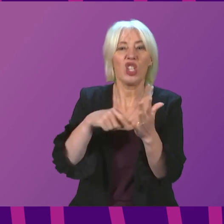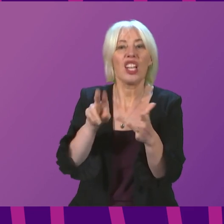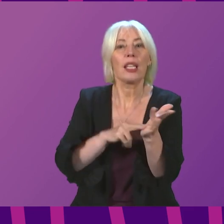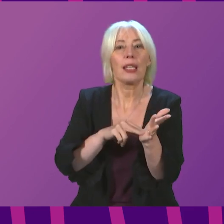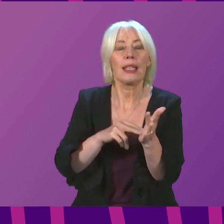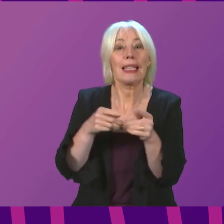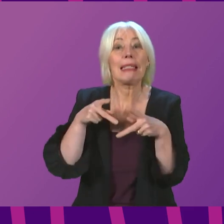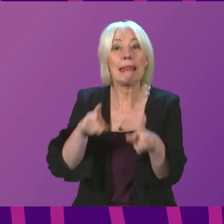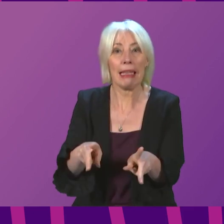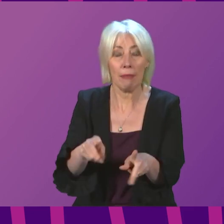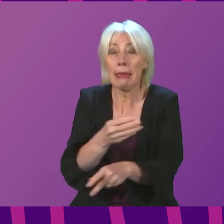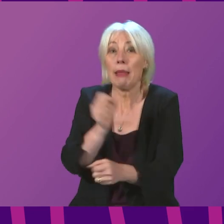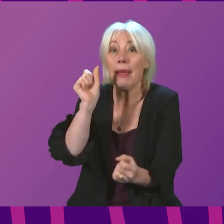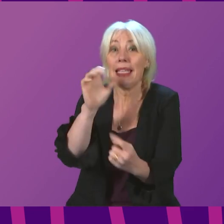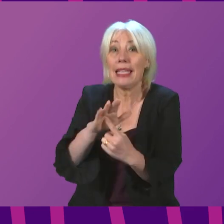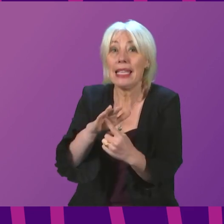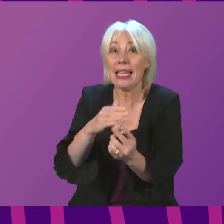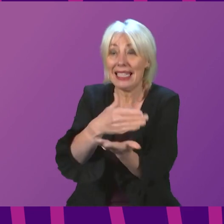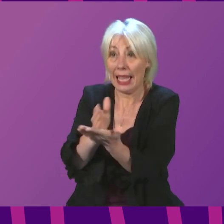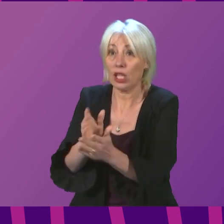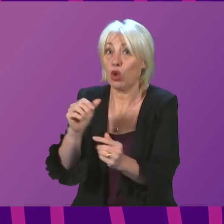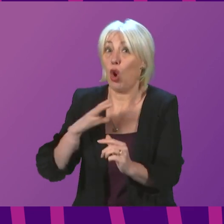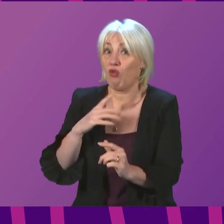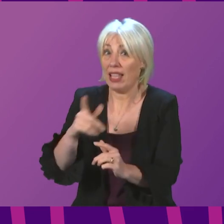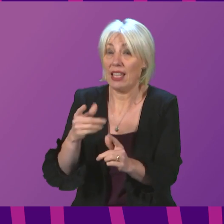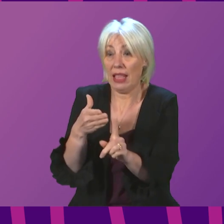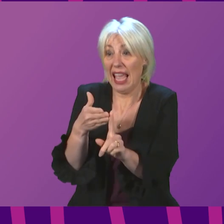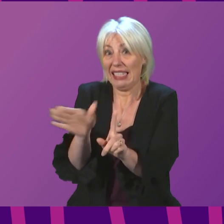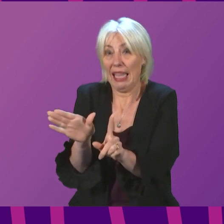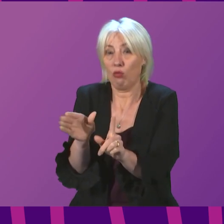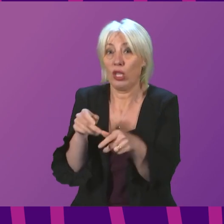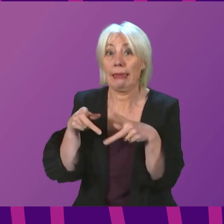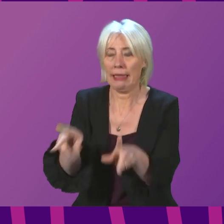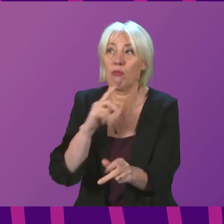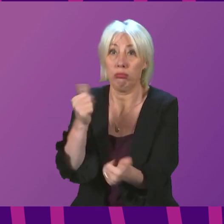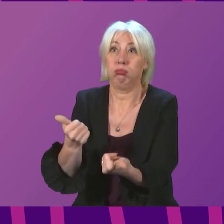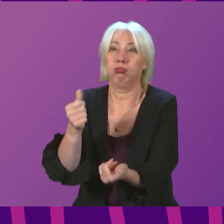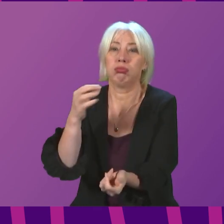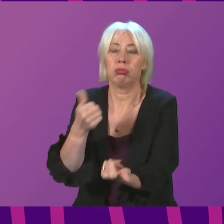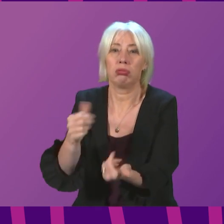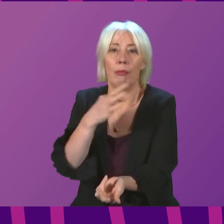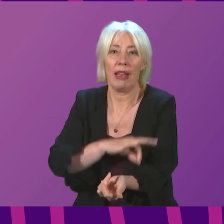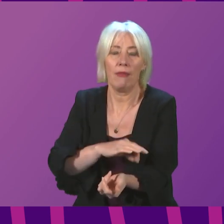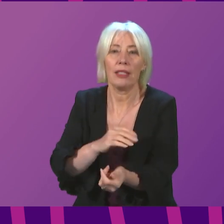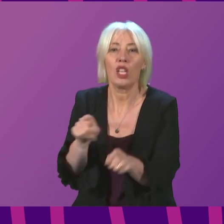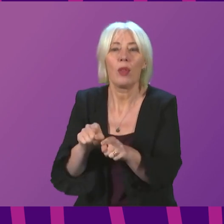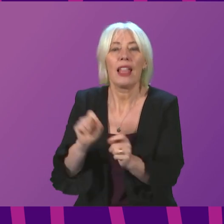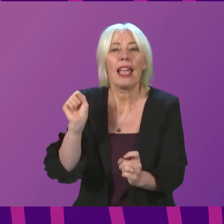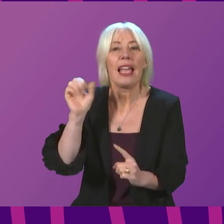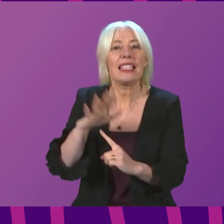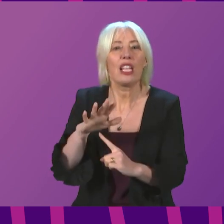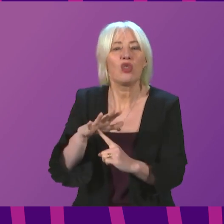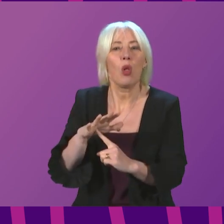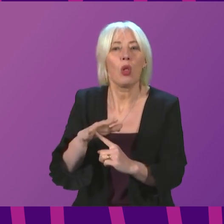in many key sectors. The changes that I have talked about today to ensure prioritisation for essential workers in access to